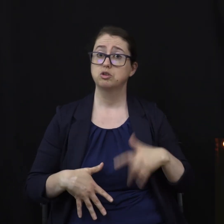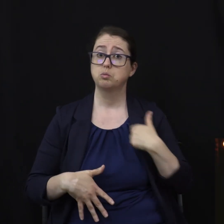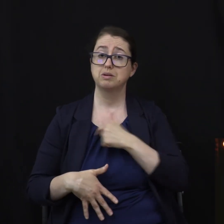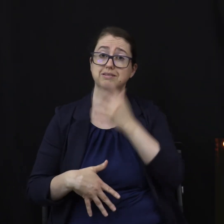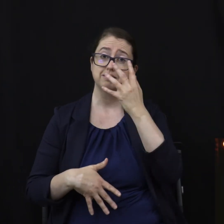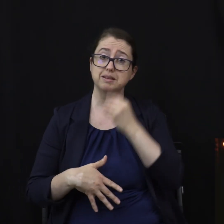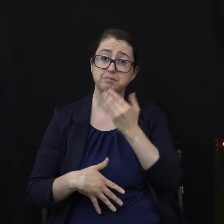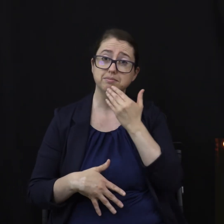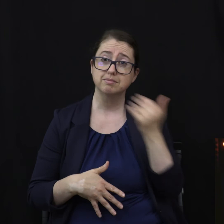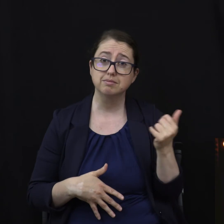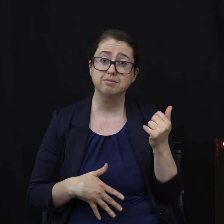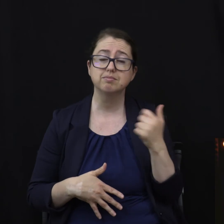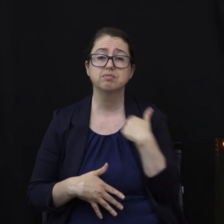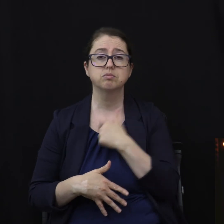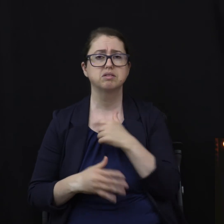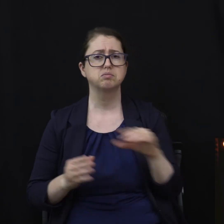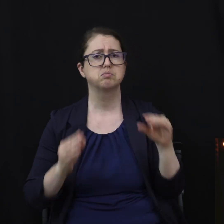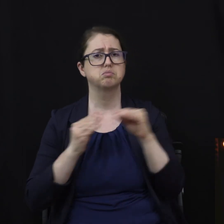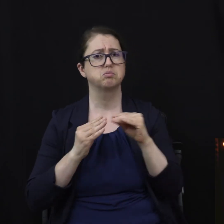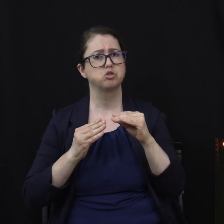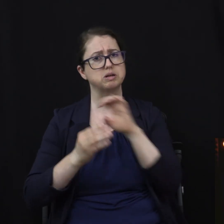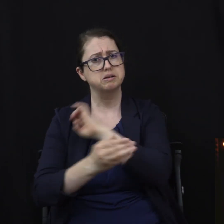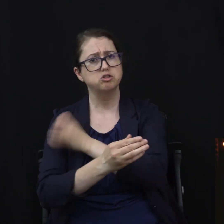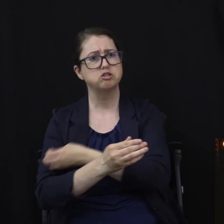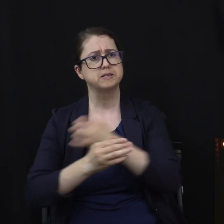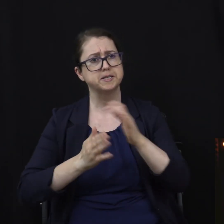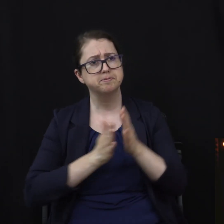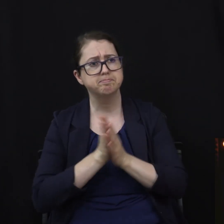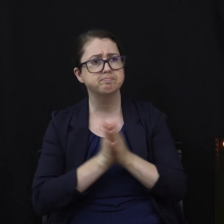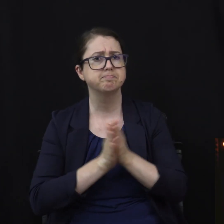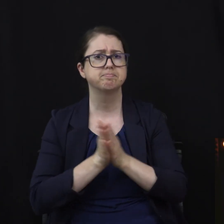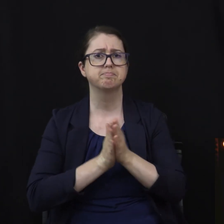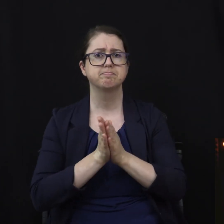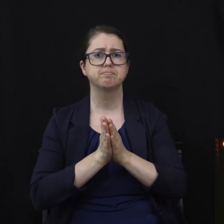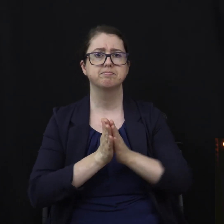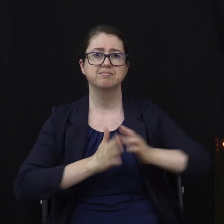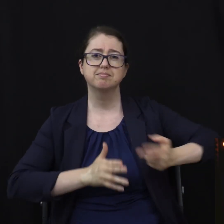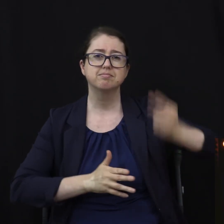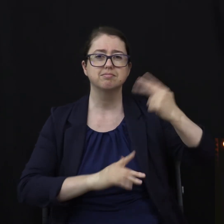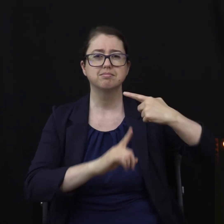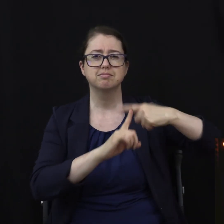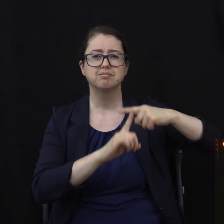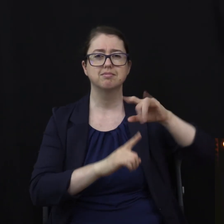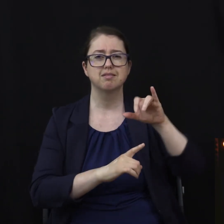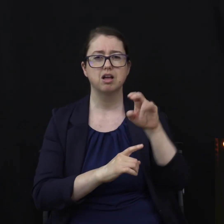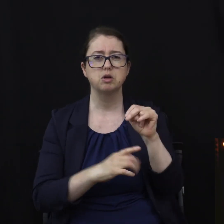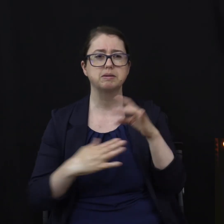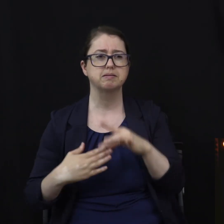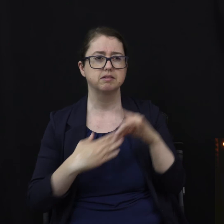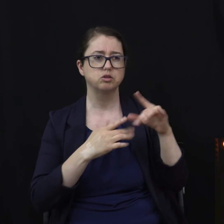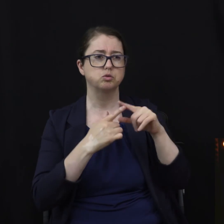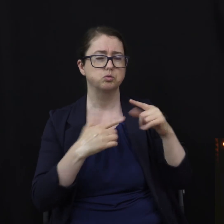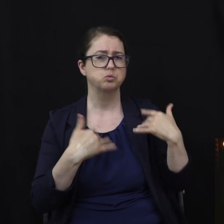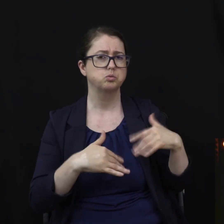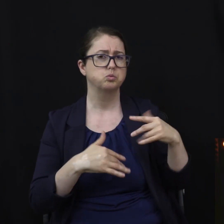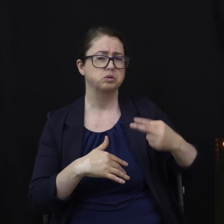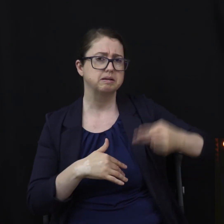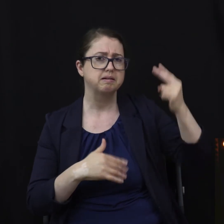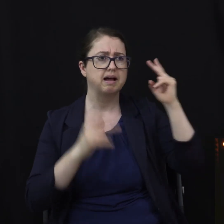we have more energy. High positive ion concentration can lead to high levels of anxiety, higher levels of